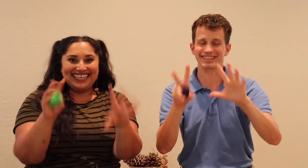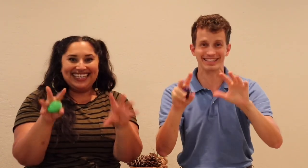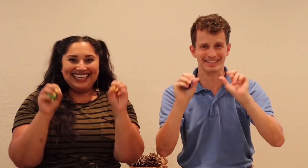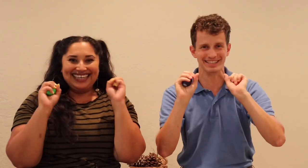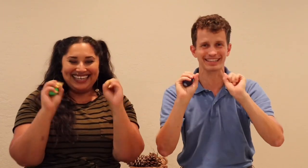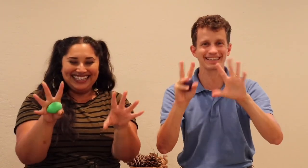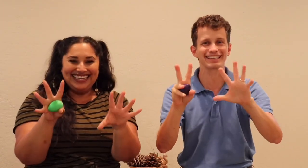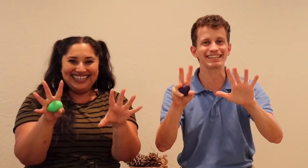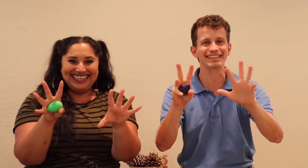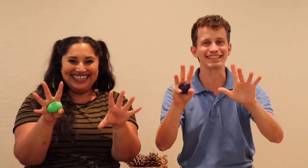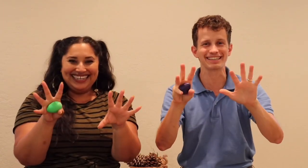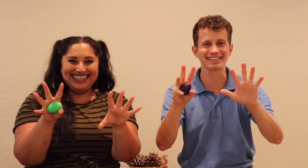Squeaky clean.